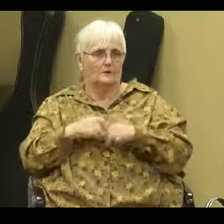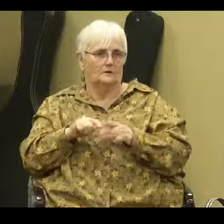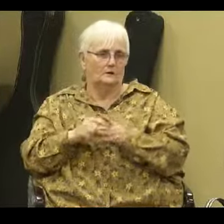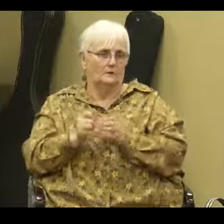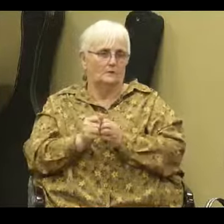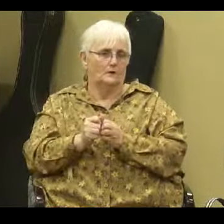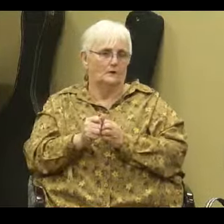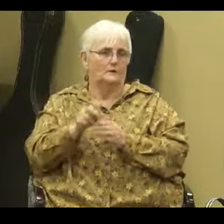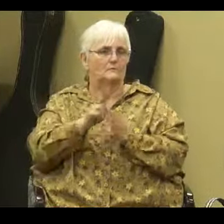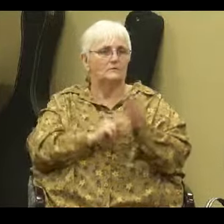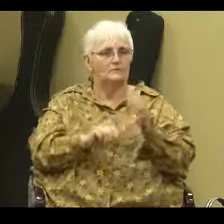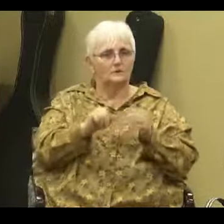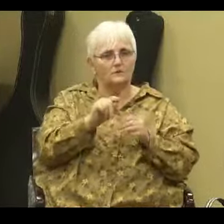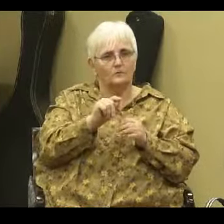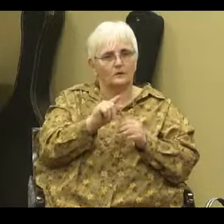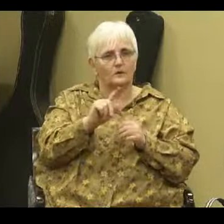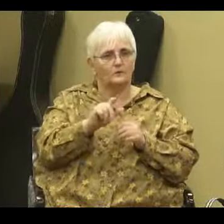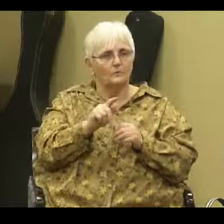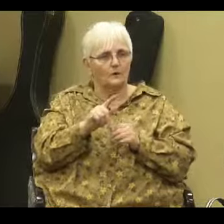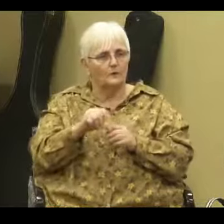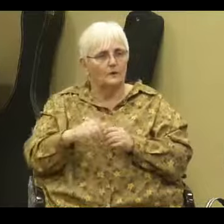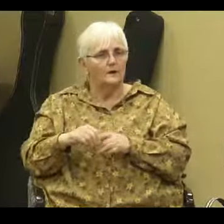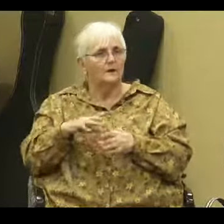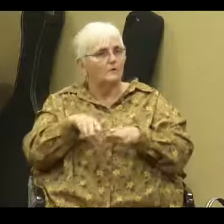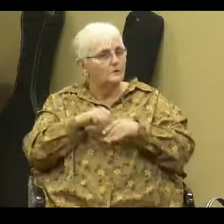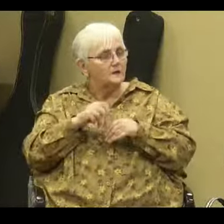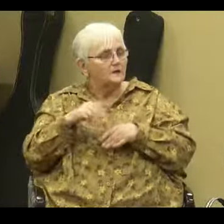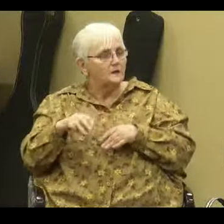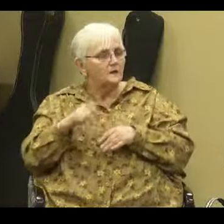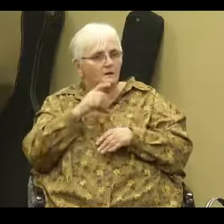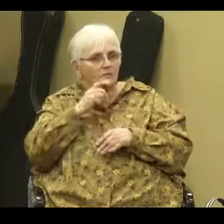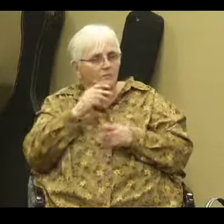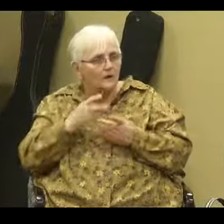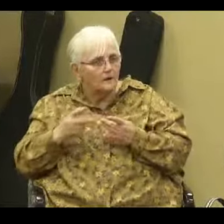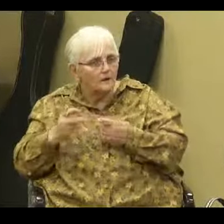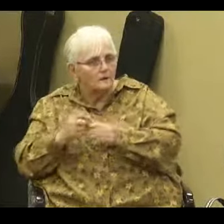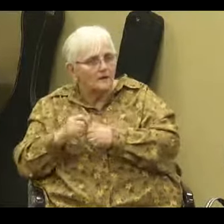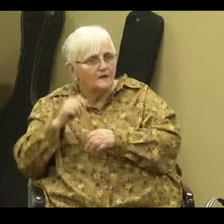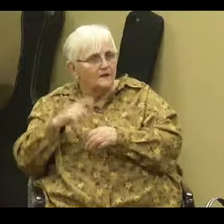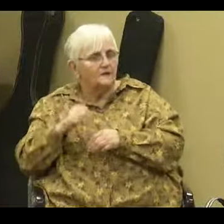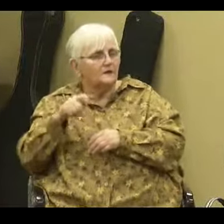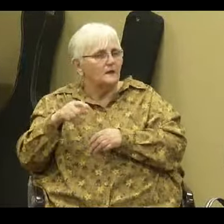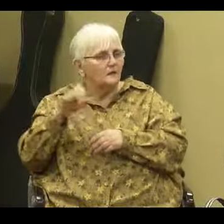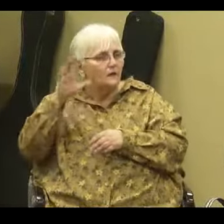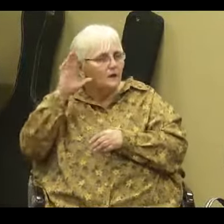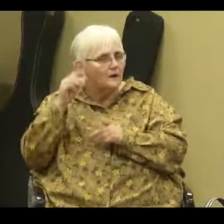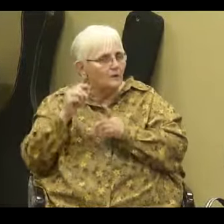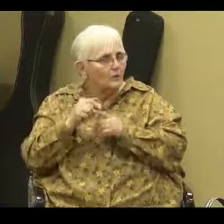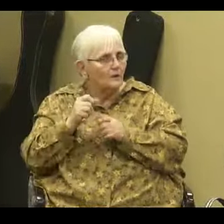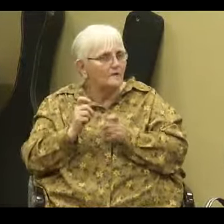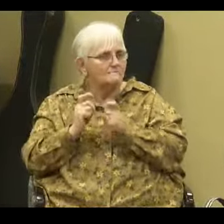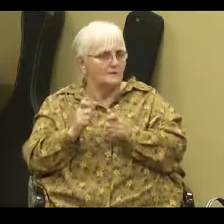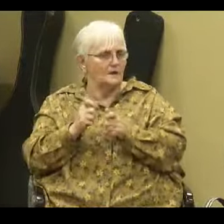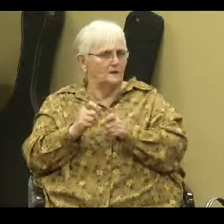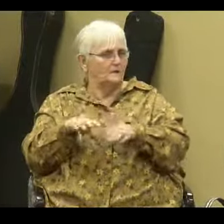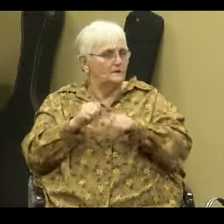Verses 20 and 21, but he who received the seed on stony places, this is he who hears the word and immediately receives it with joy.